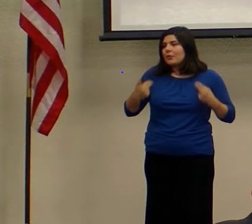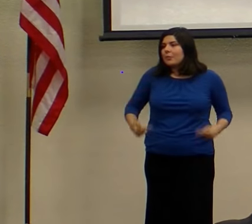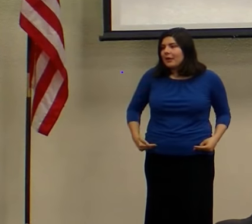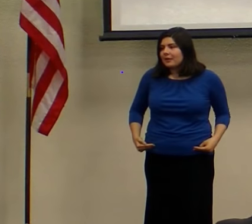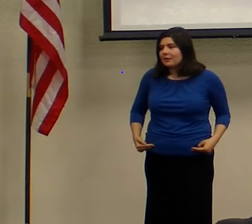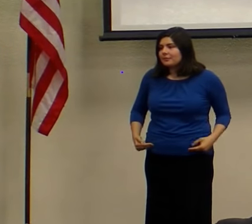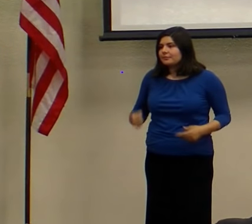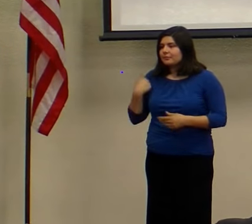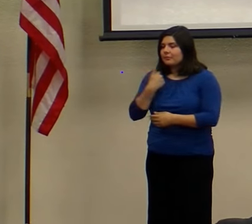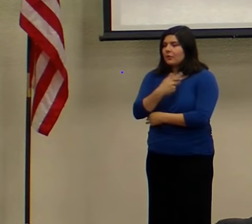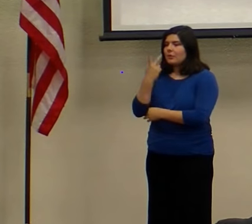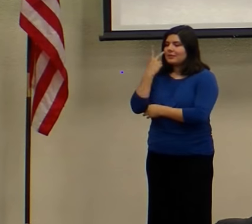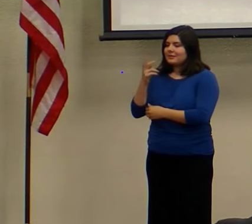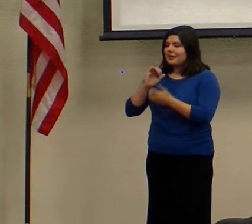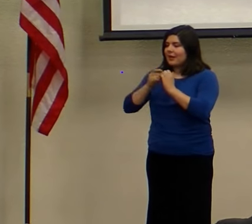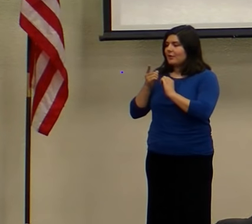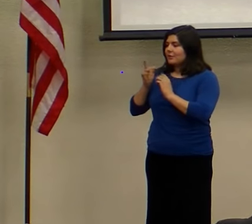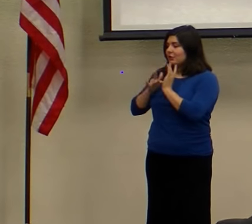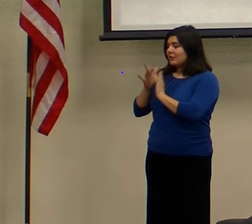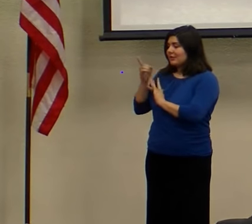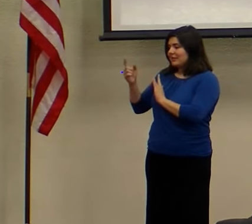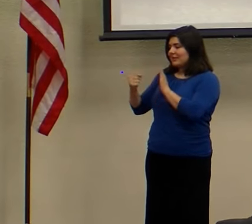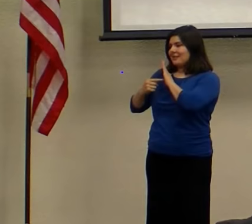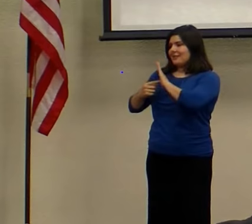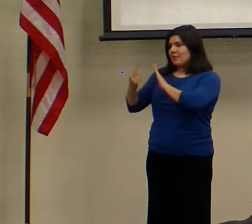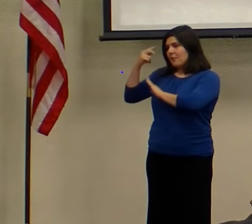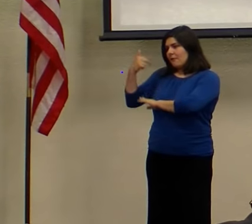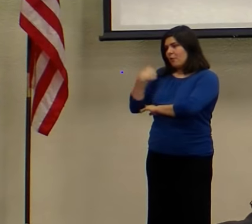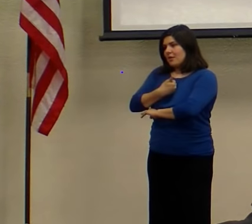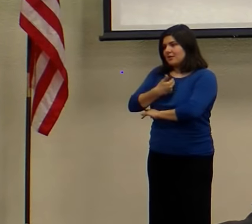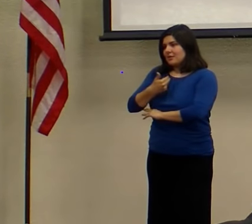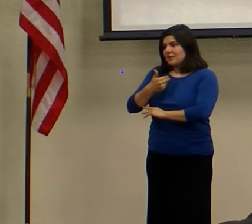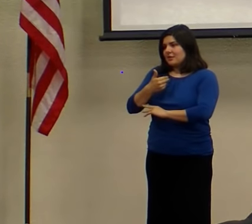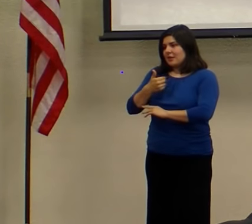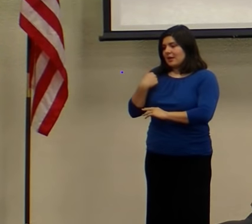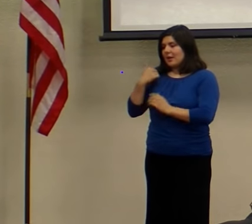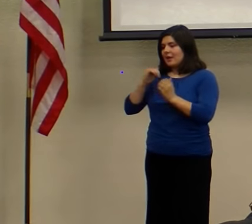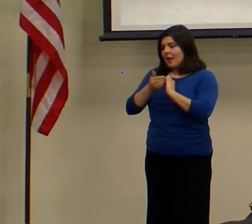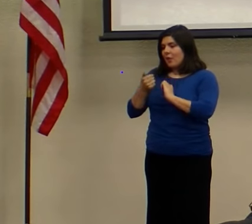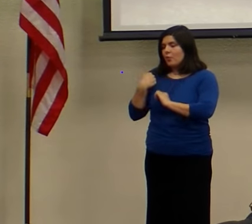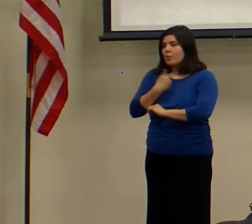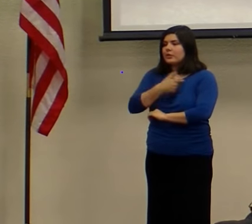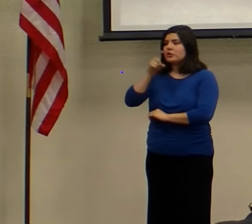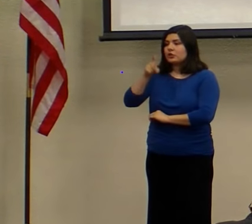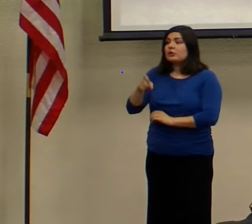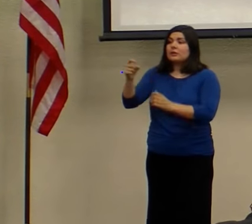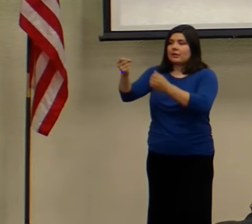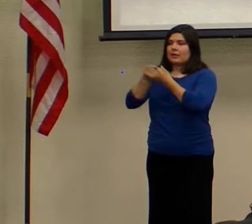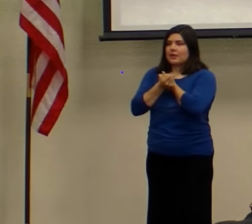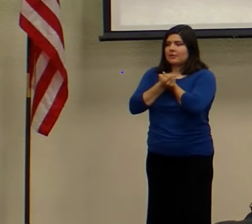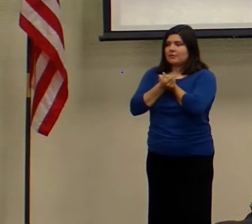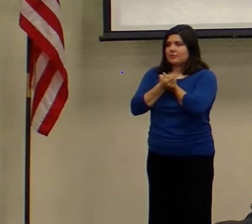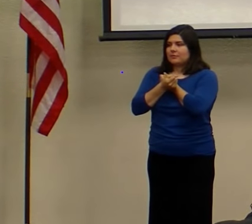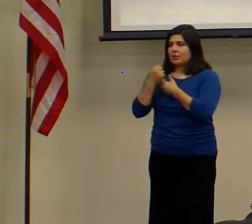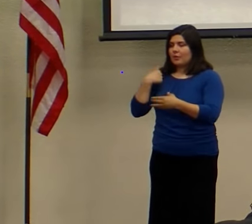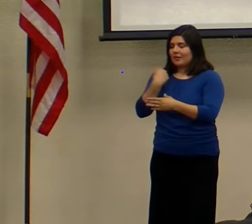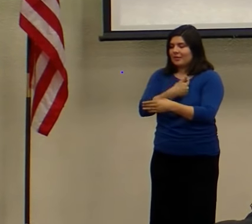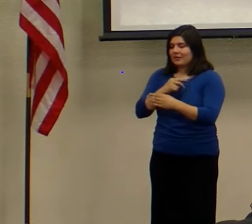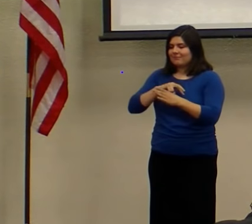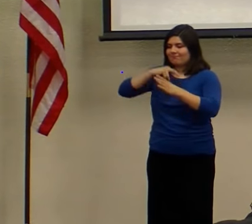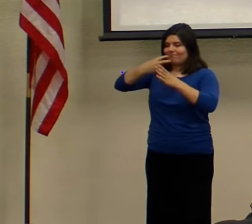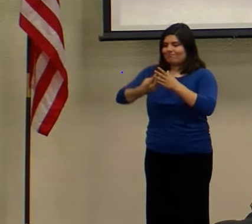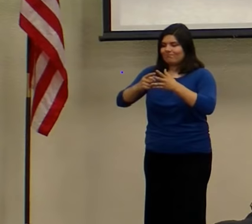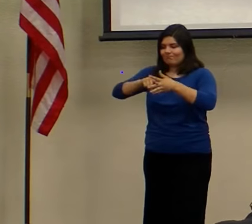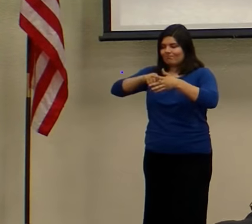And we're going to look at how he is an example for us and how we love. So let's get right into this. And we're going to look at